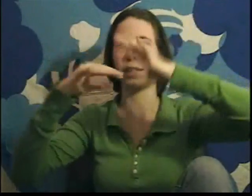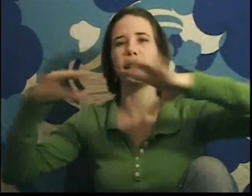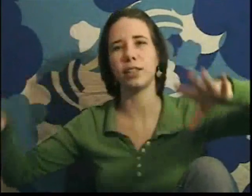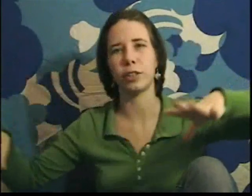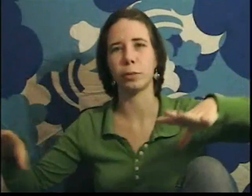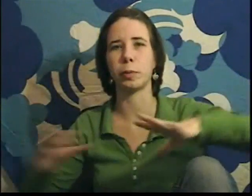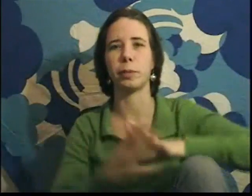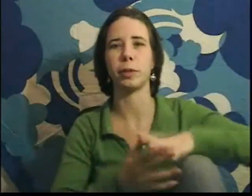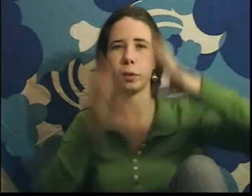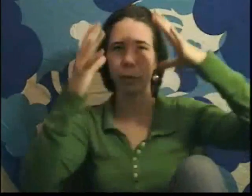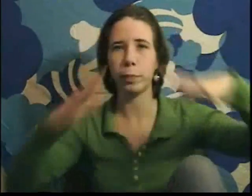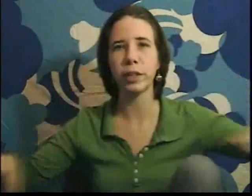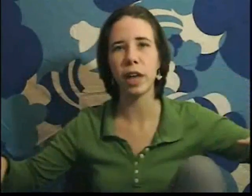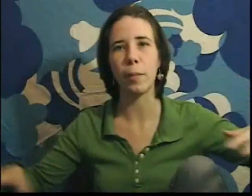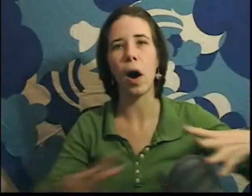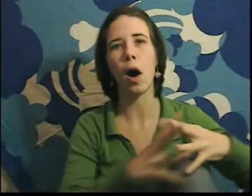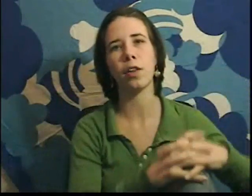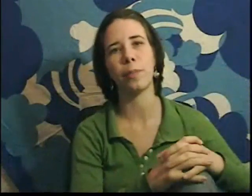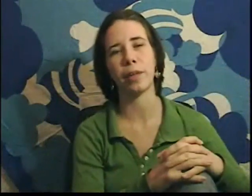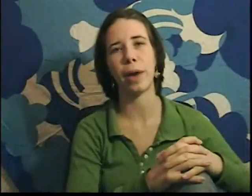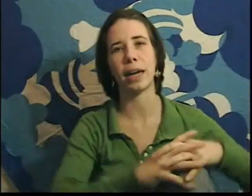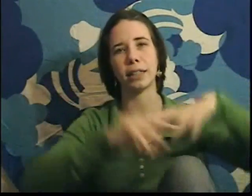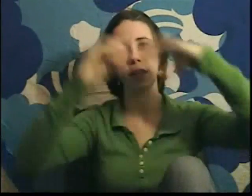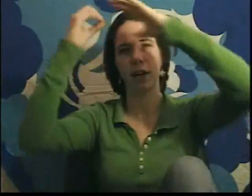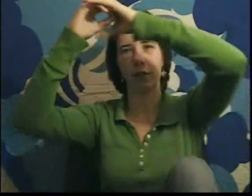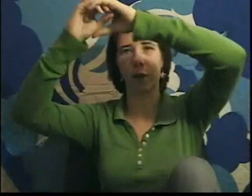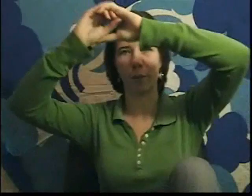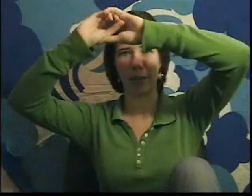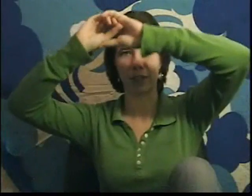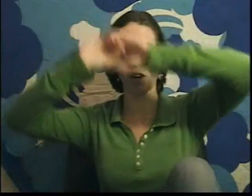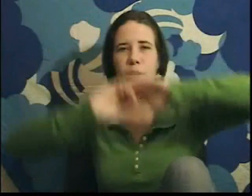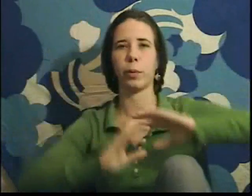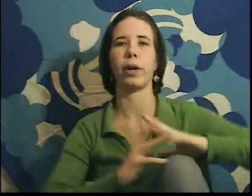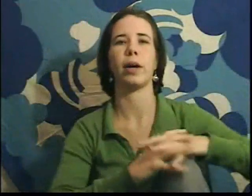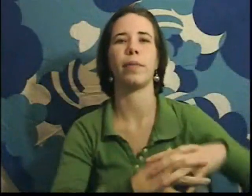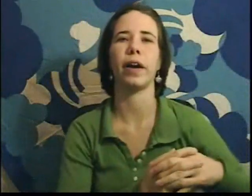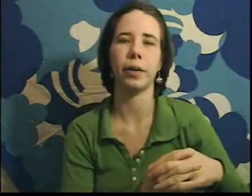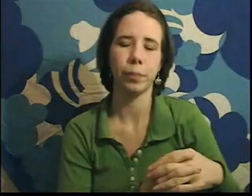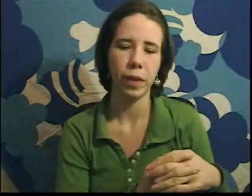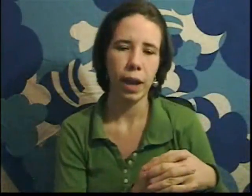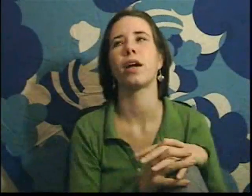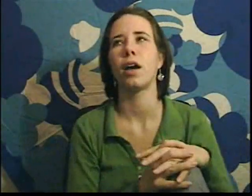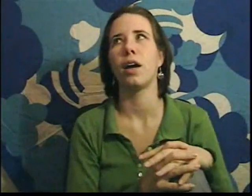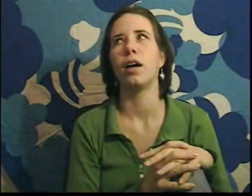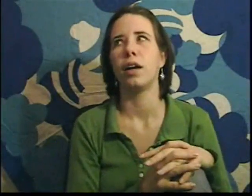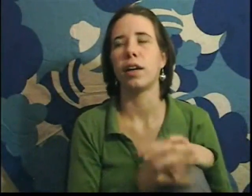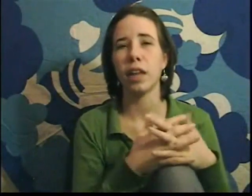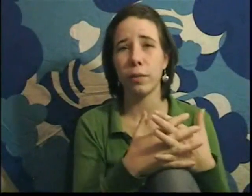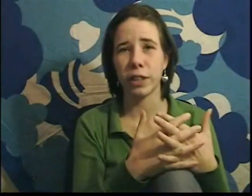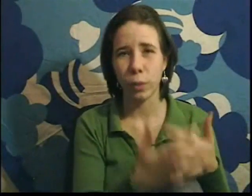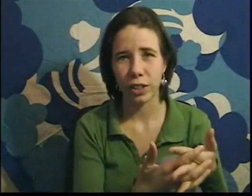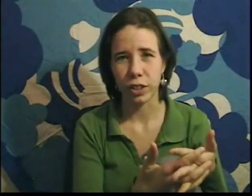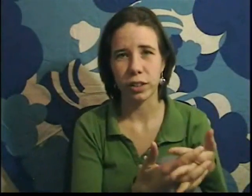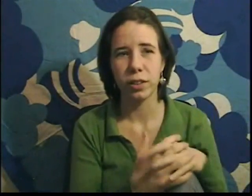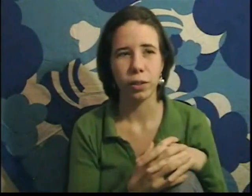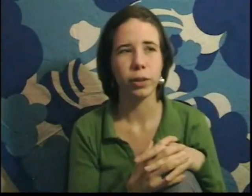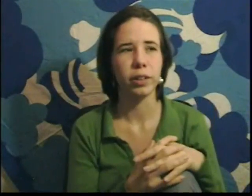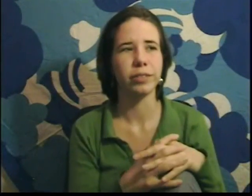and then these theorems must be true. And you build up all of mathematics from that starting point up there. Now the obvious question, or,